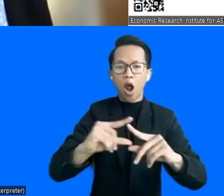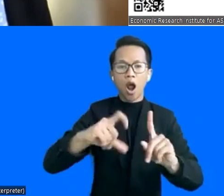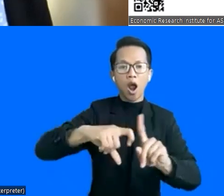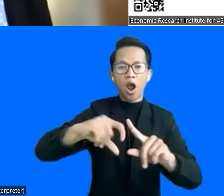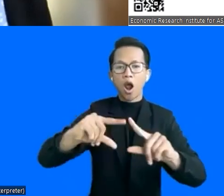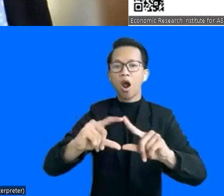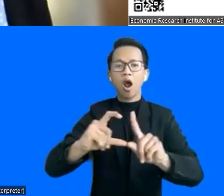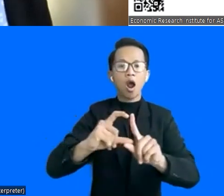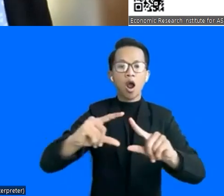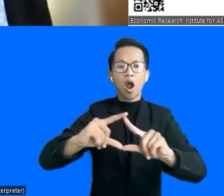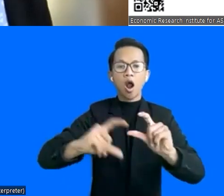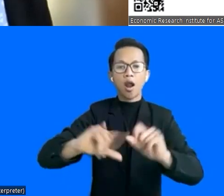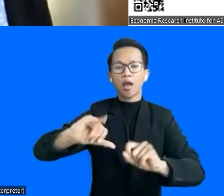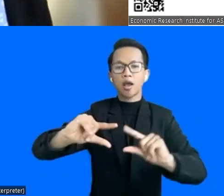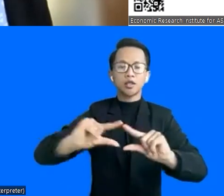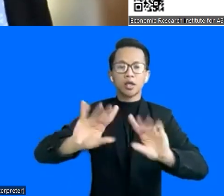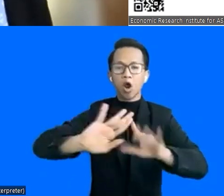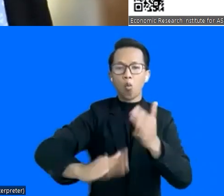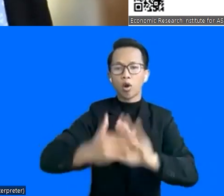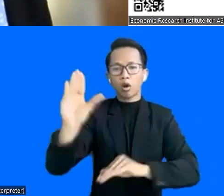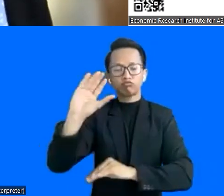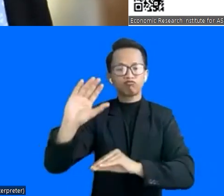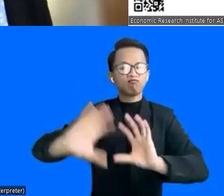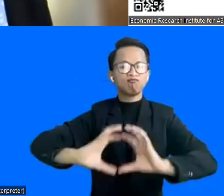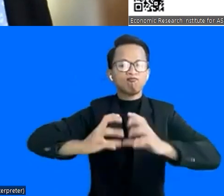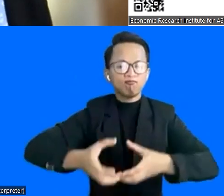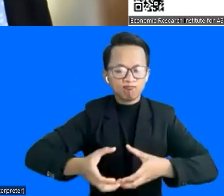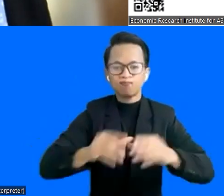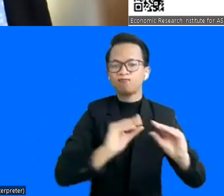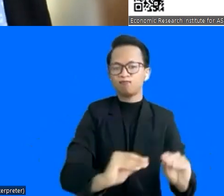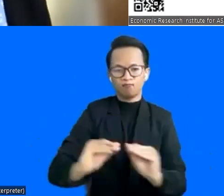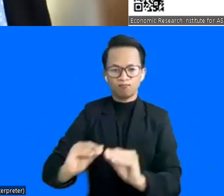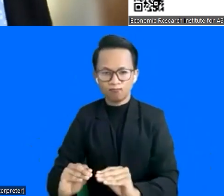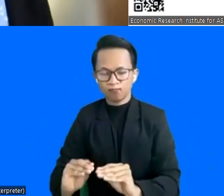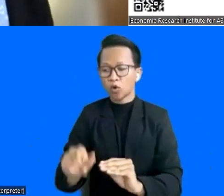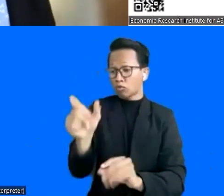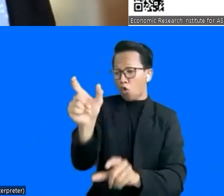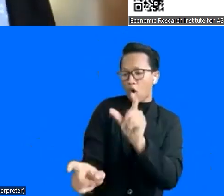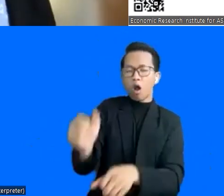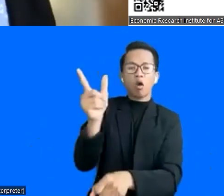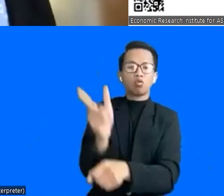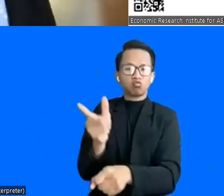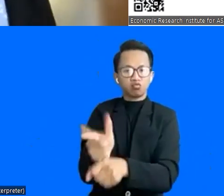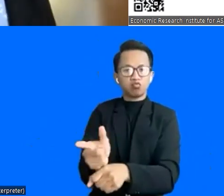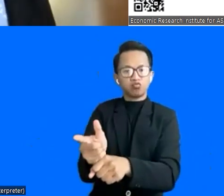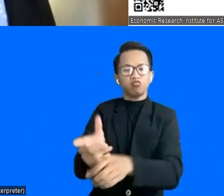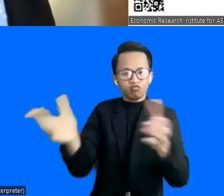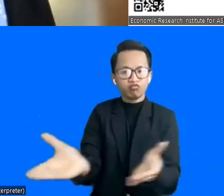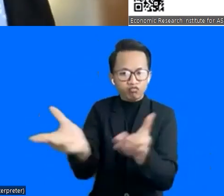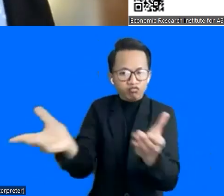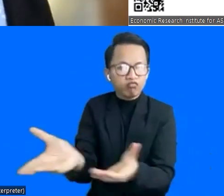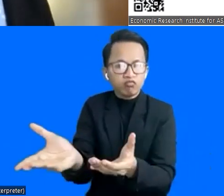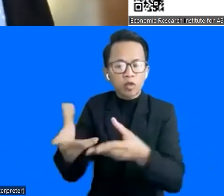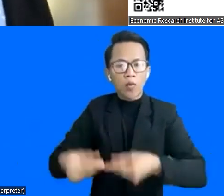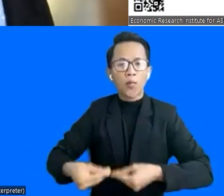Akadashia is the global community of educators to provide the teachers and educators with better access and better income